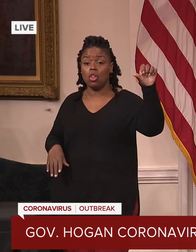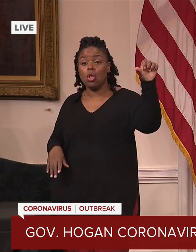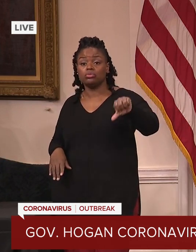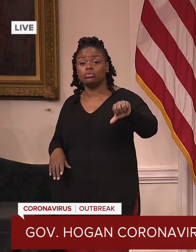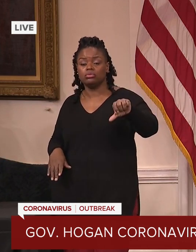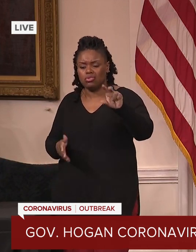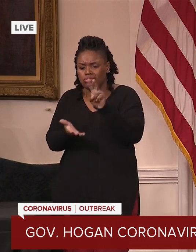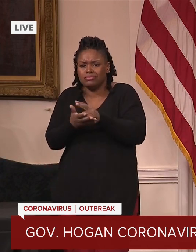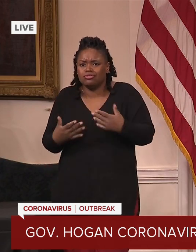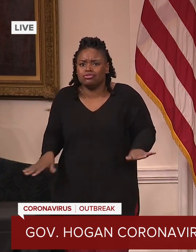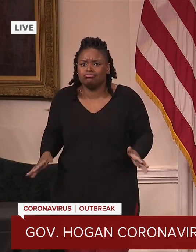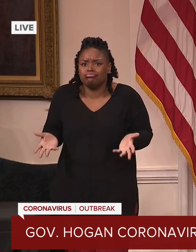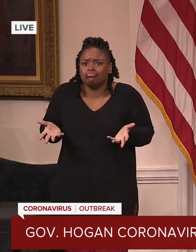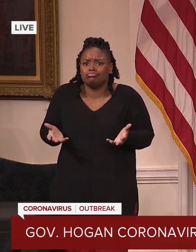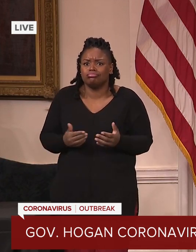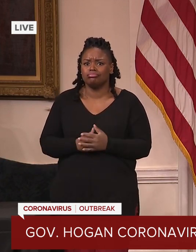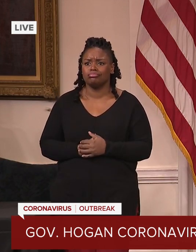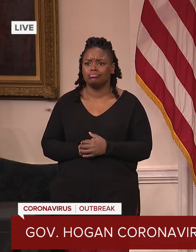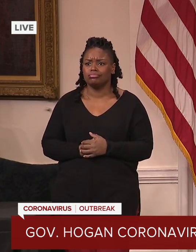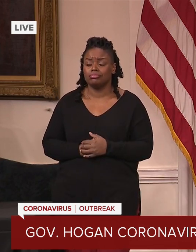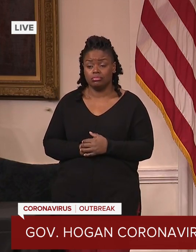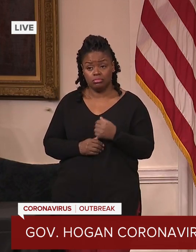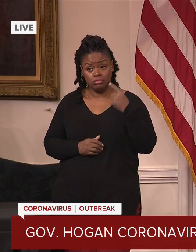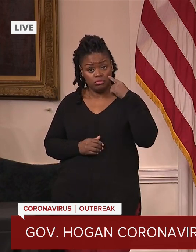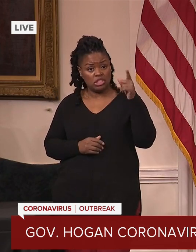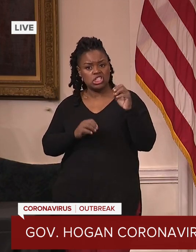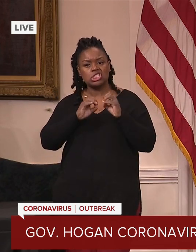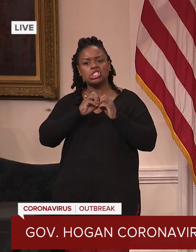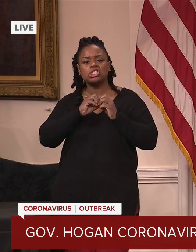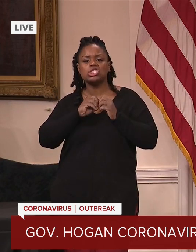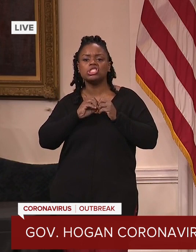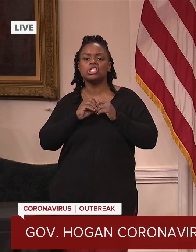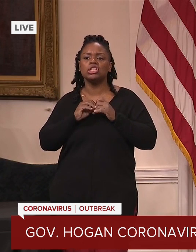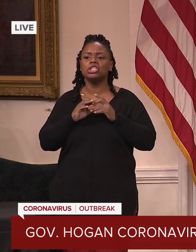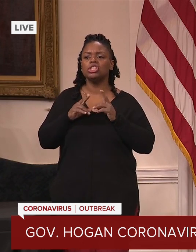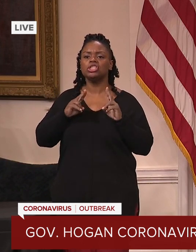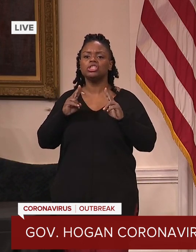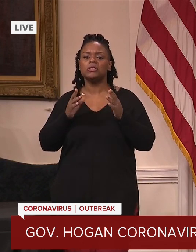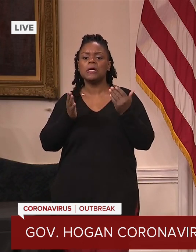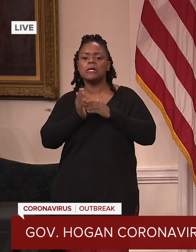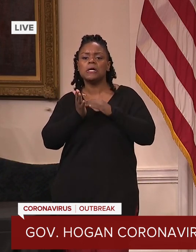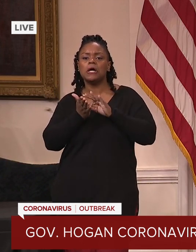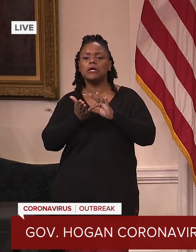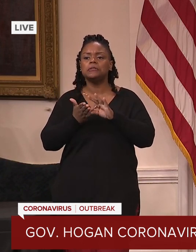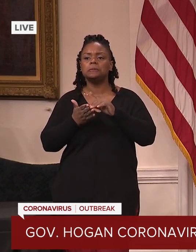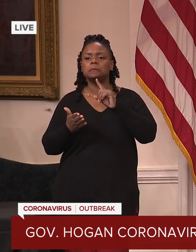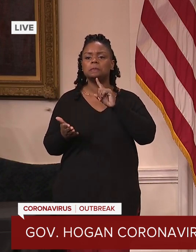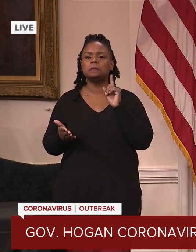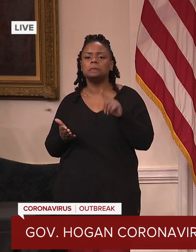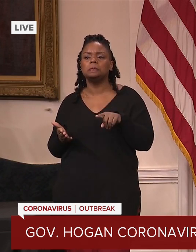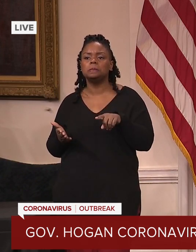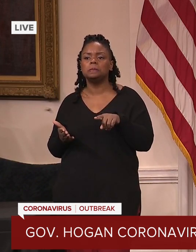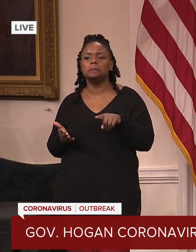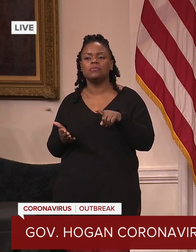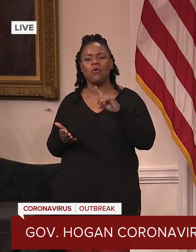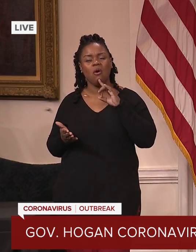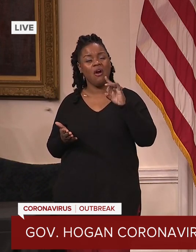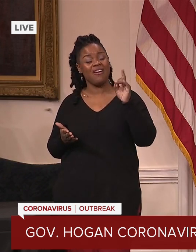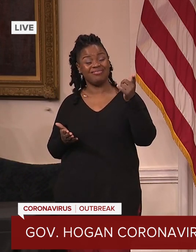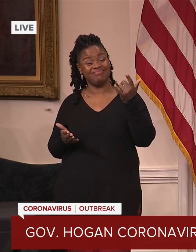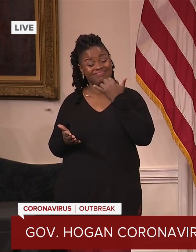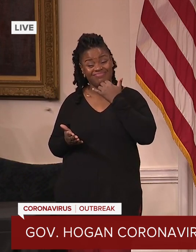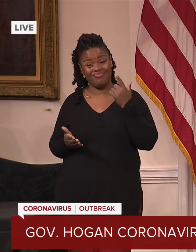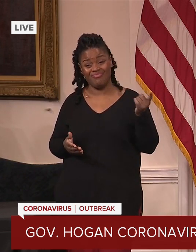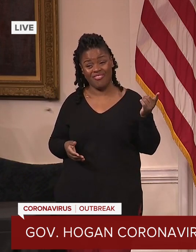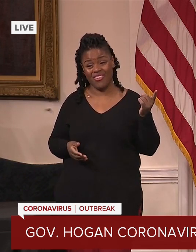I think it's a terrible mistake. I think it undermines the very basics of our democracy.